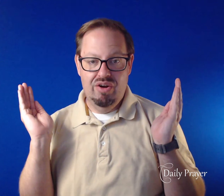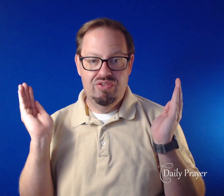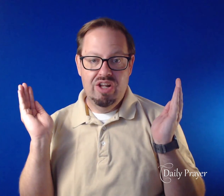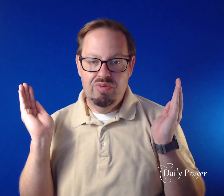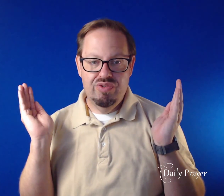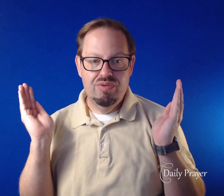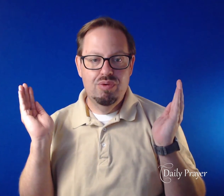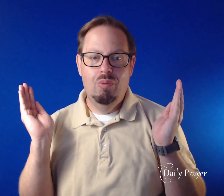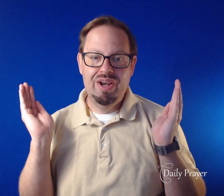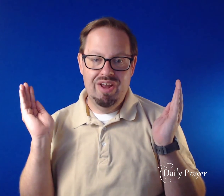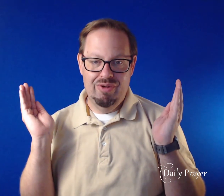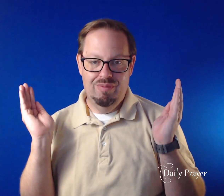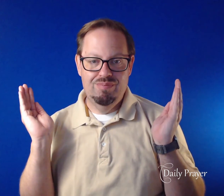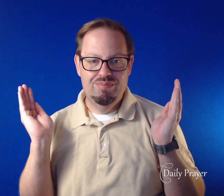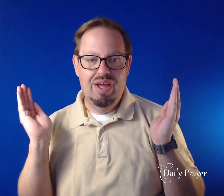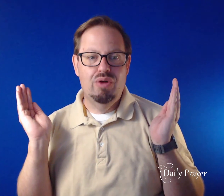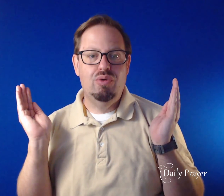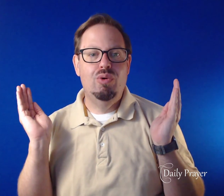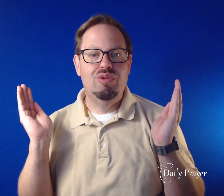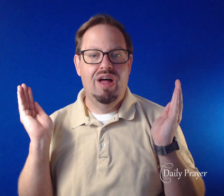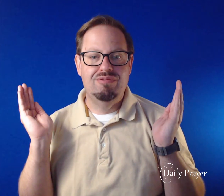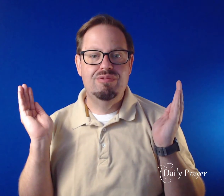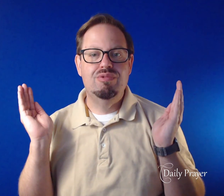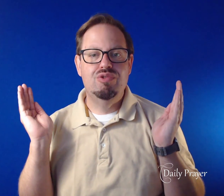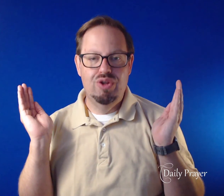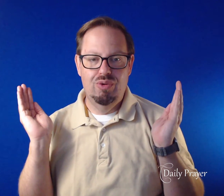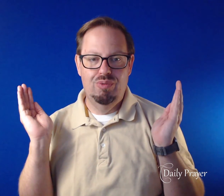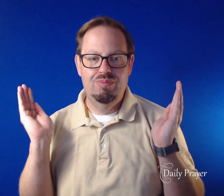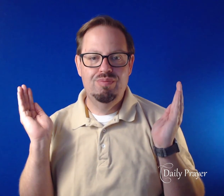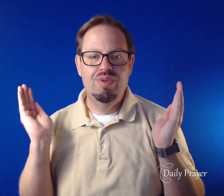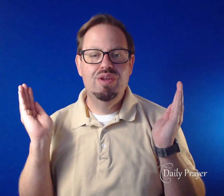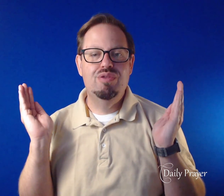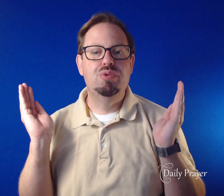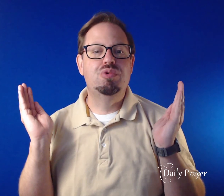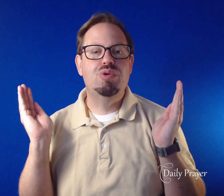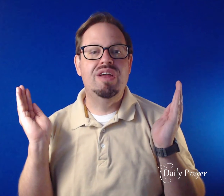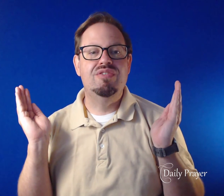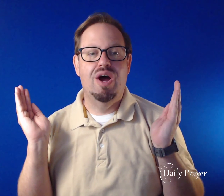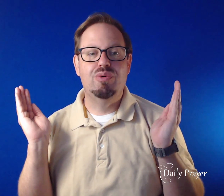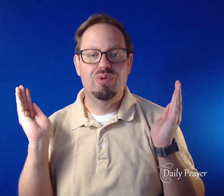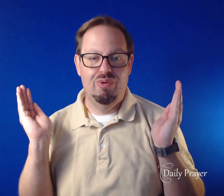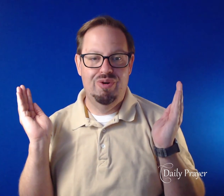ourselves, one another, and our whole life to you, through Christ our Lord.